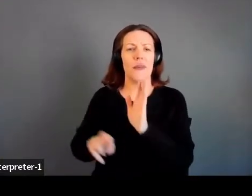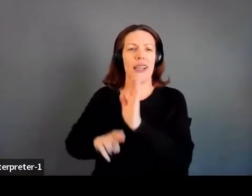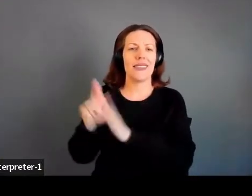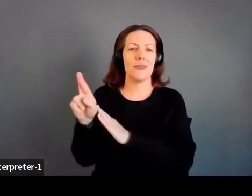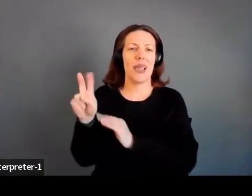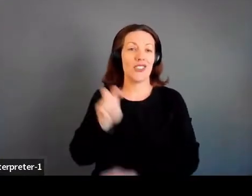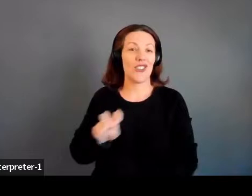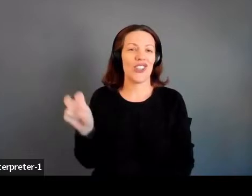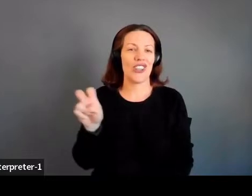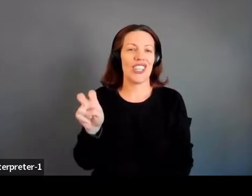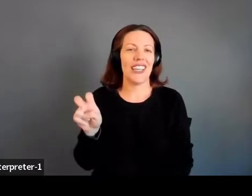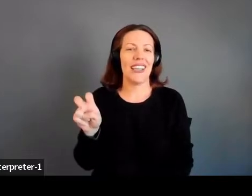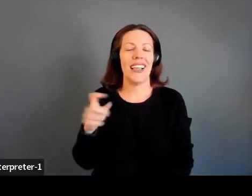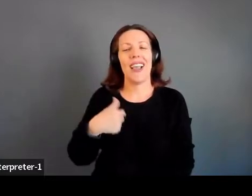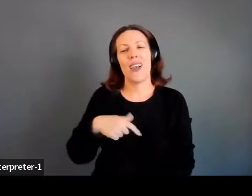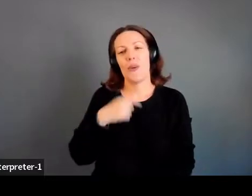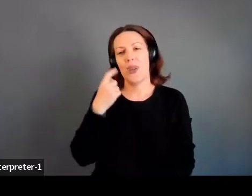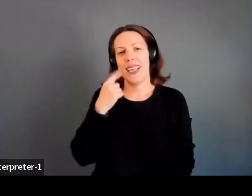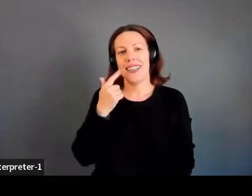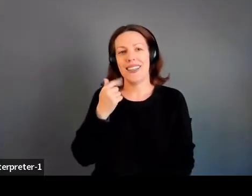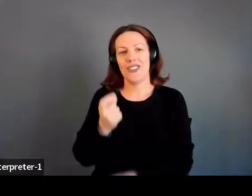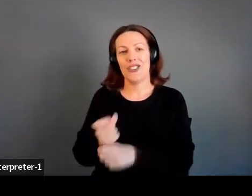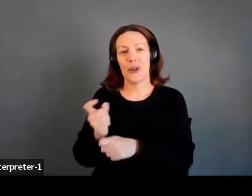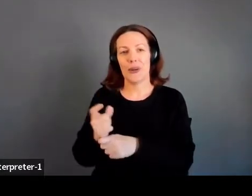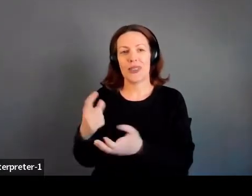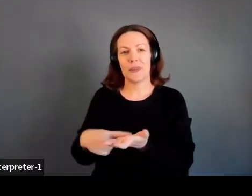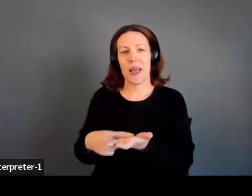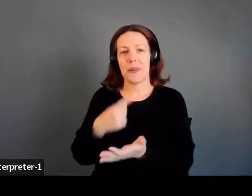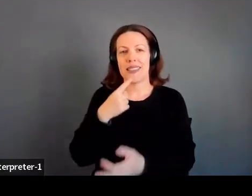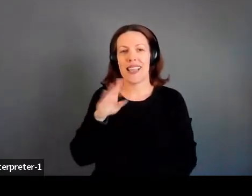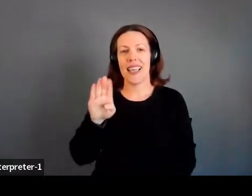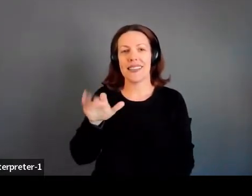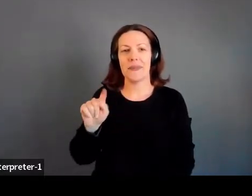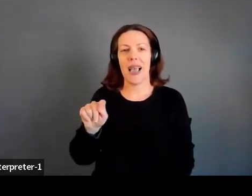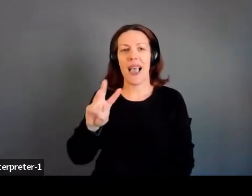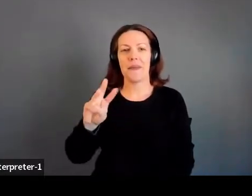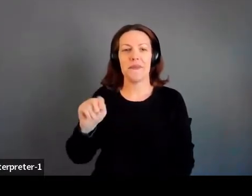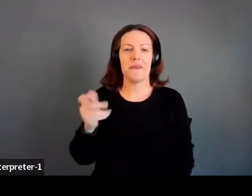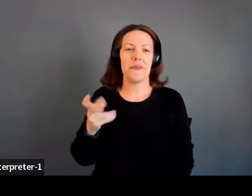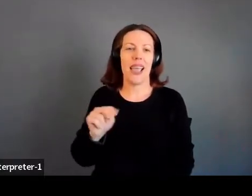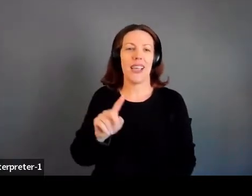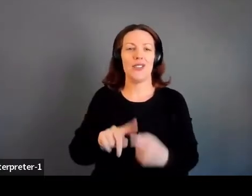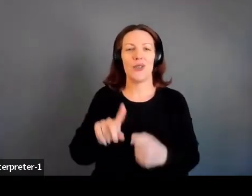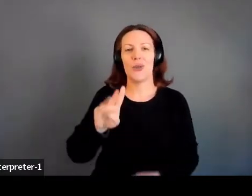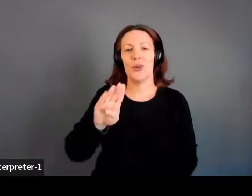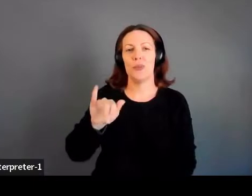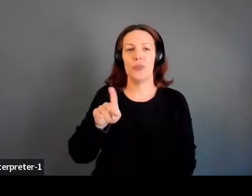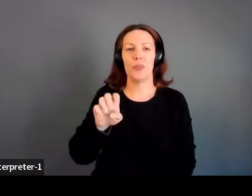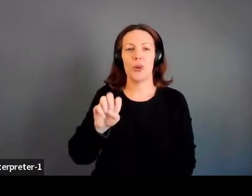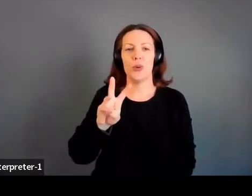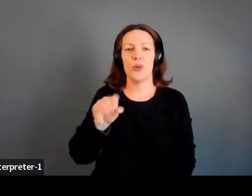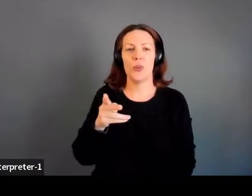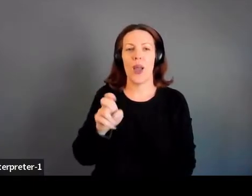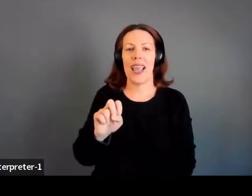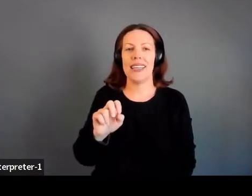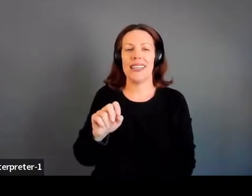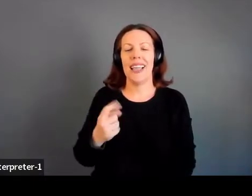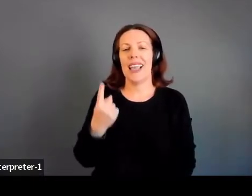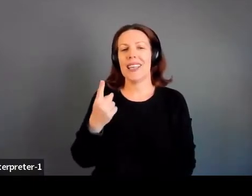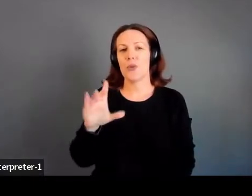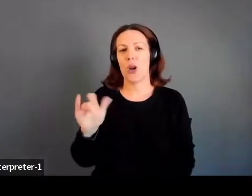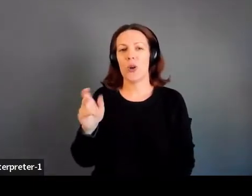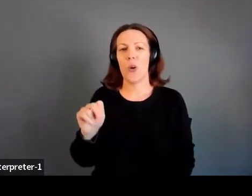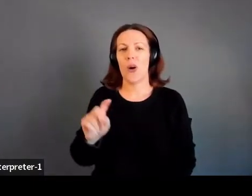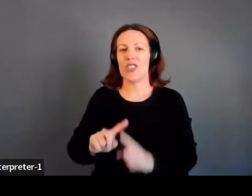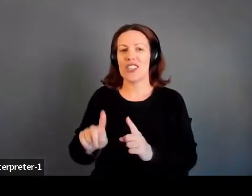journey. And so we joke sometimes that it's like the Batman to the Bruce Wayne, uh, you know, different sides of the same coin, but